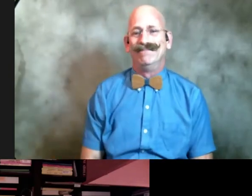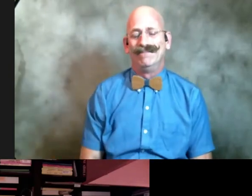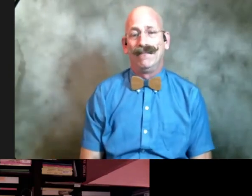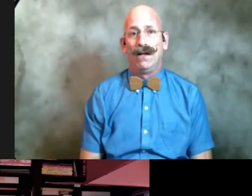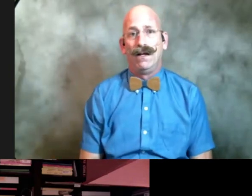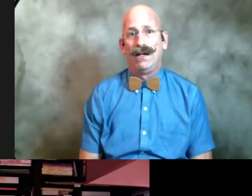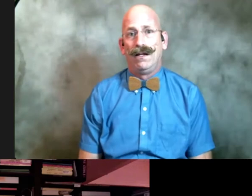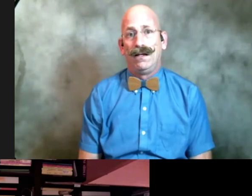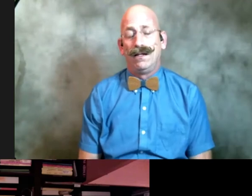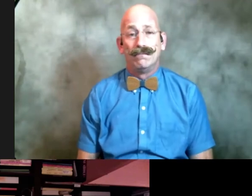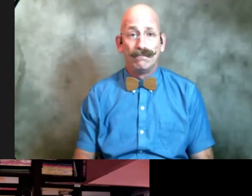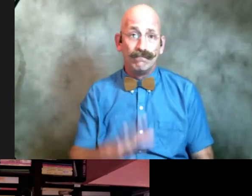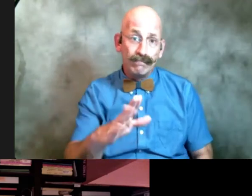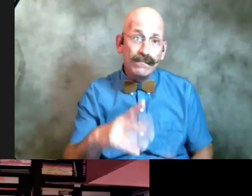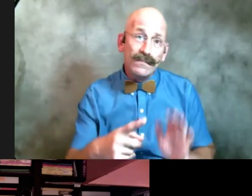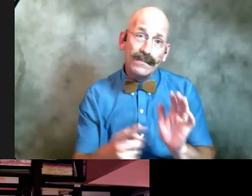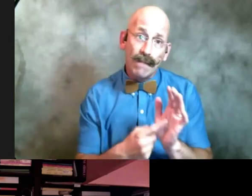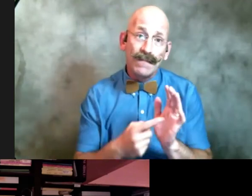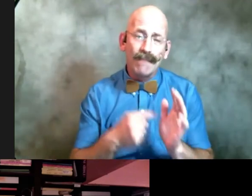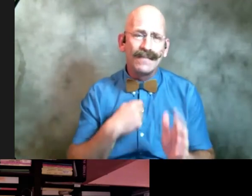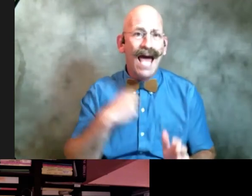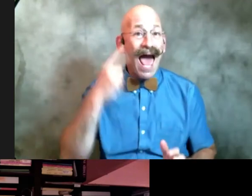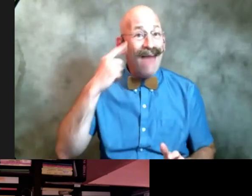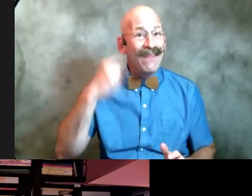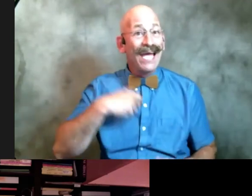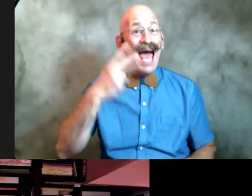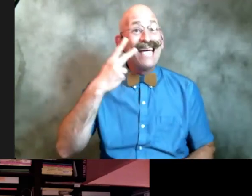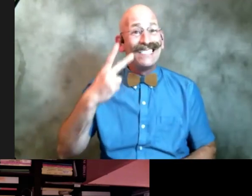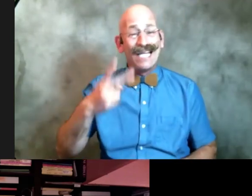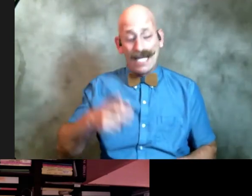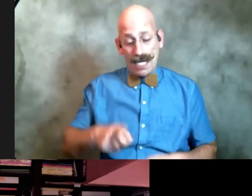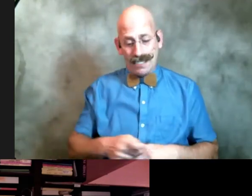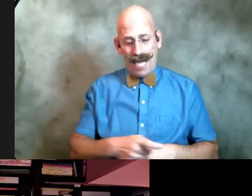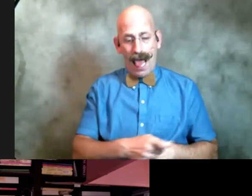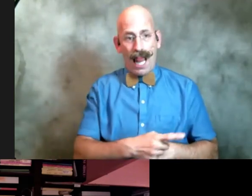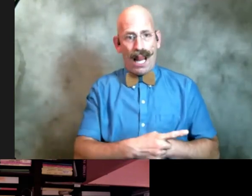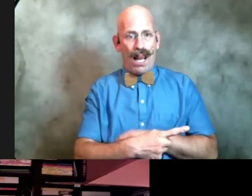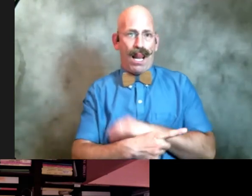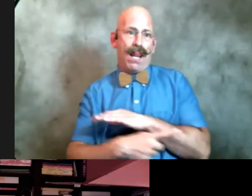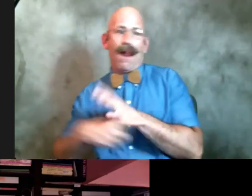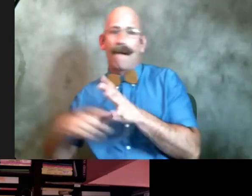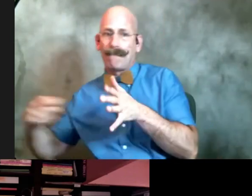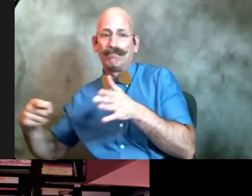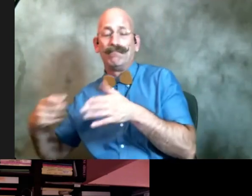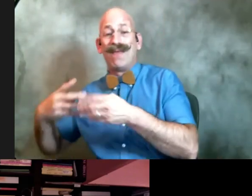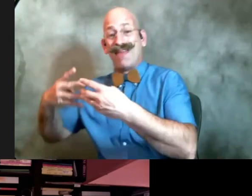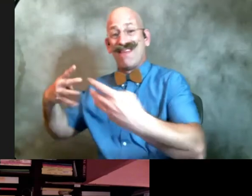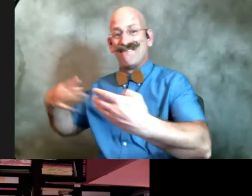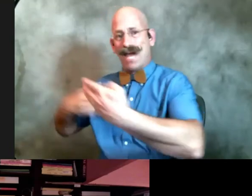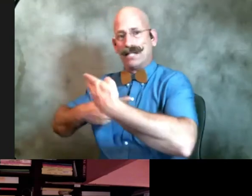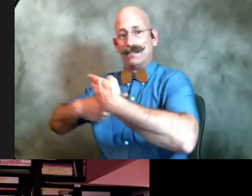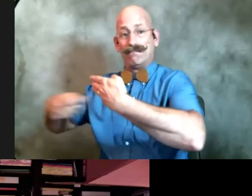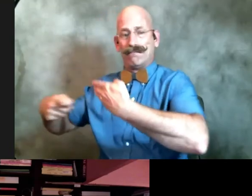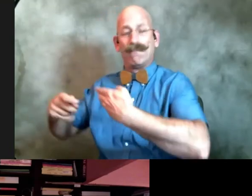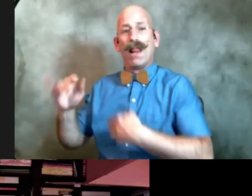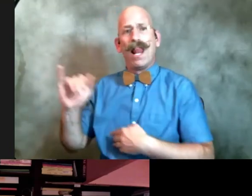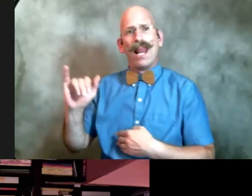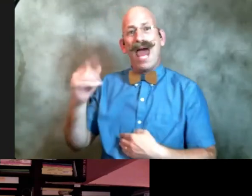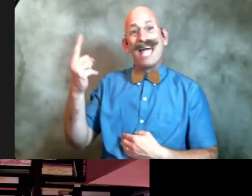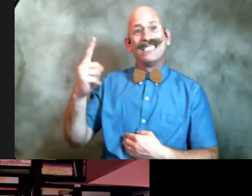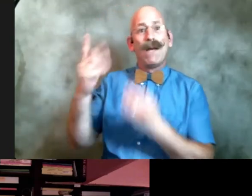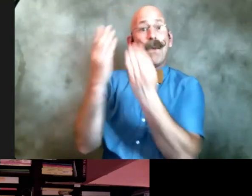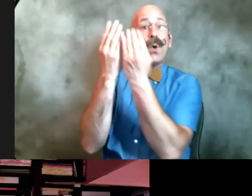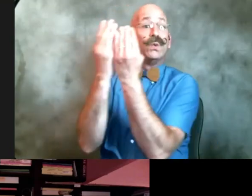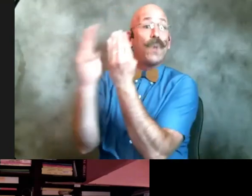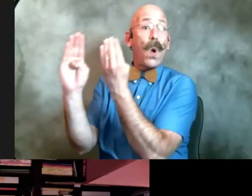sometimes i think i think see a tail disappearing under the fence as if someone has opened backwards door